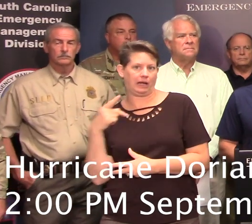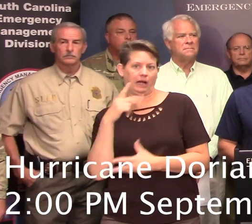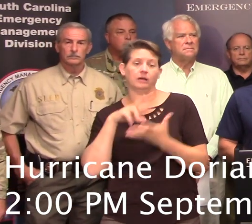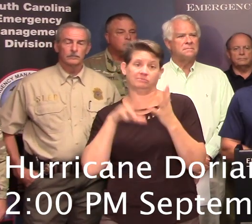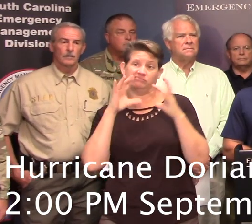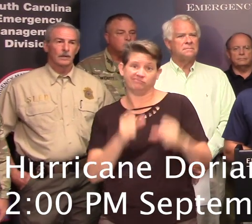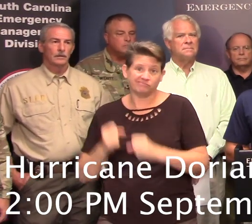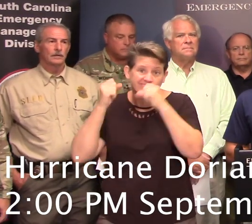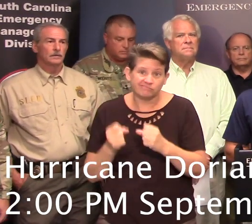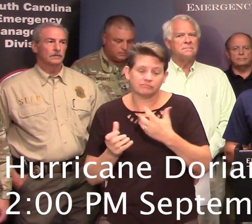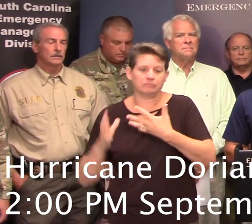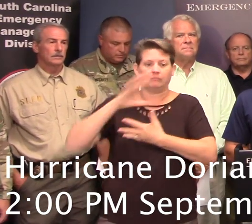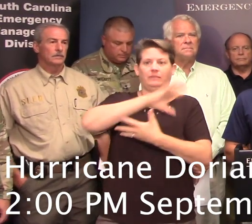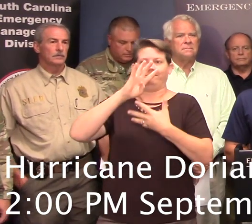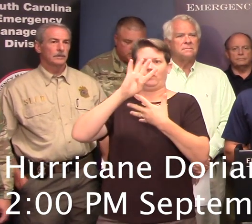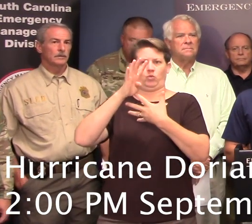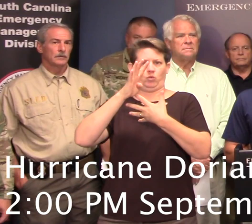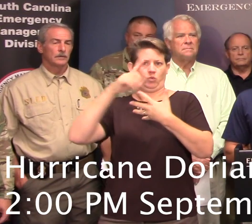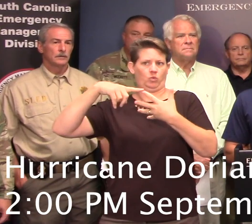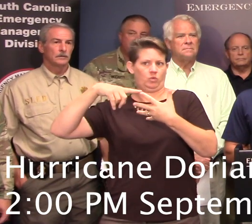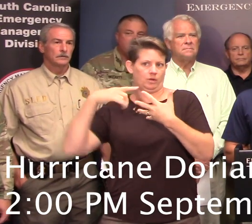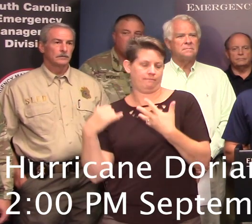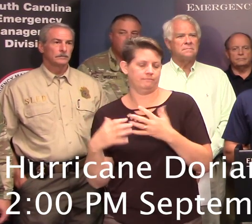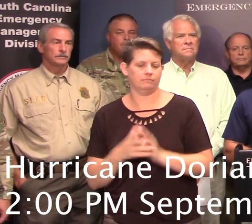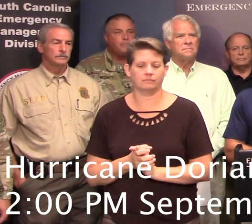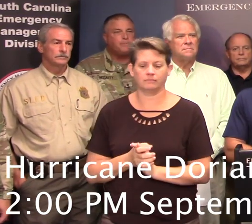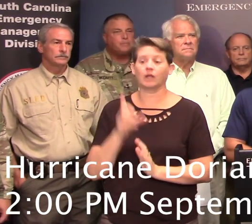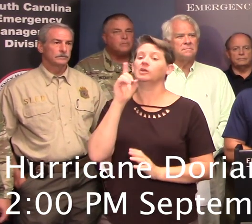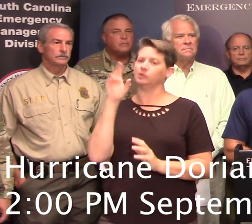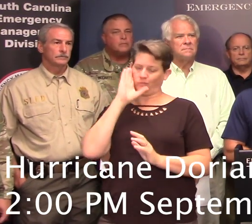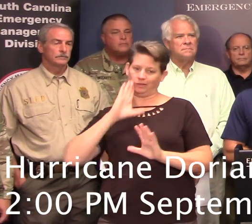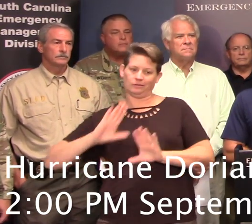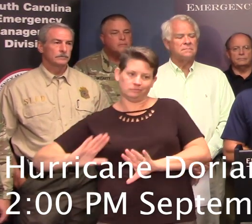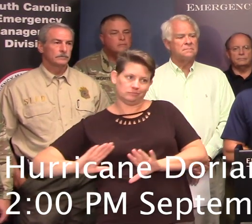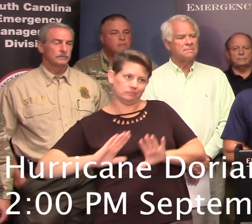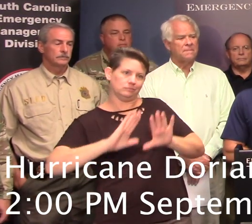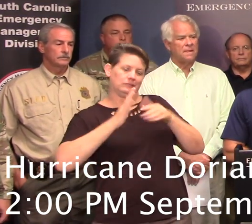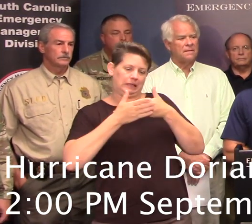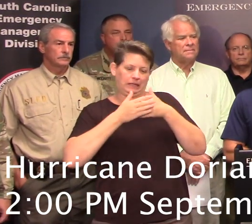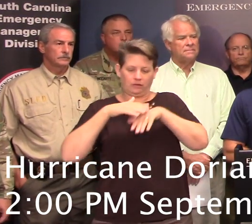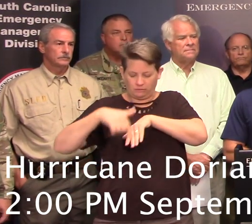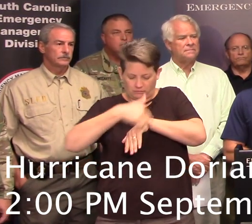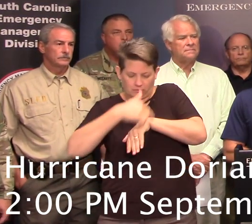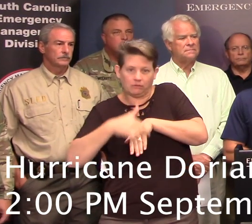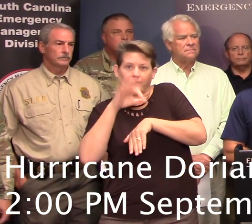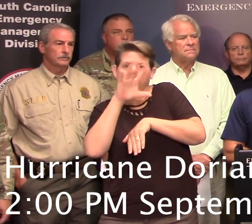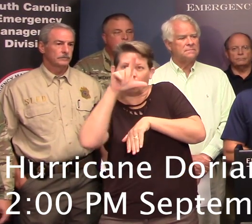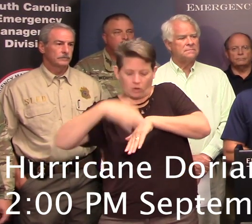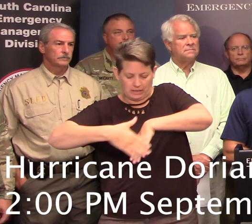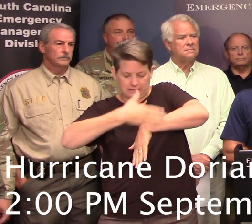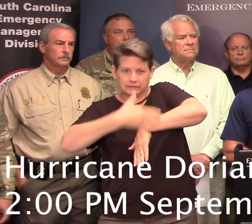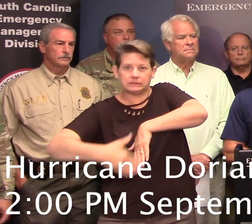powerful Category 4 hurricane. Dorian will begin to track northward very near the Florida east coast tonight into